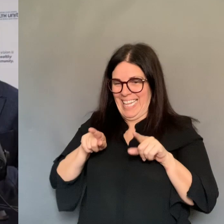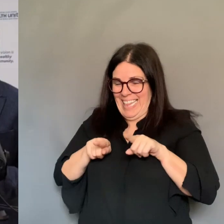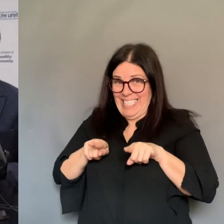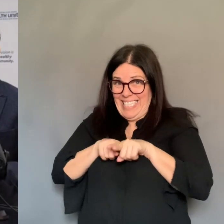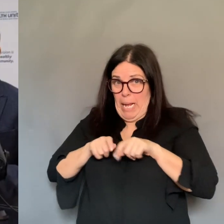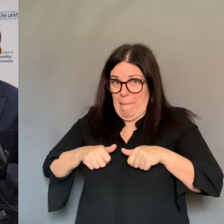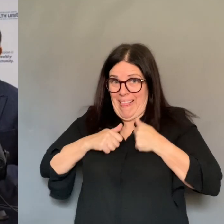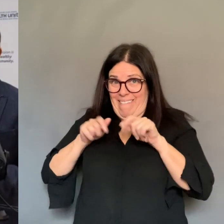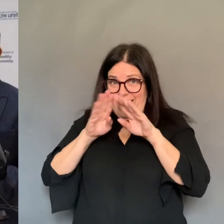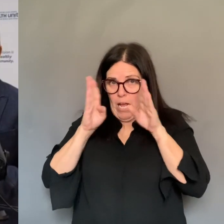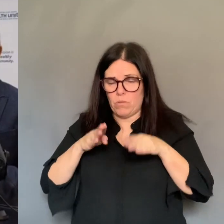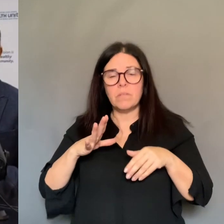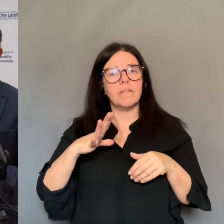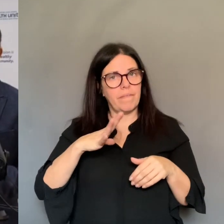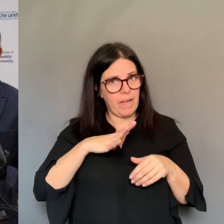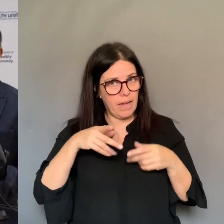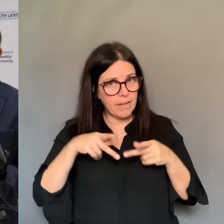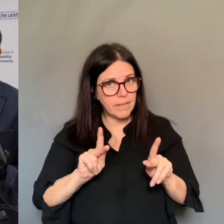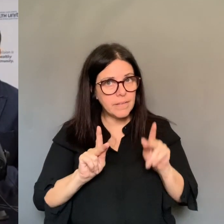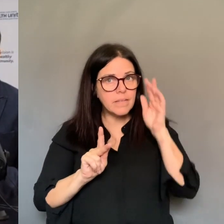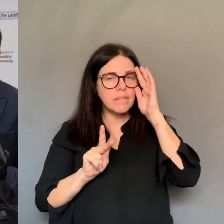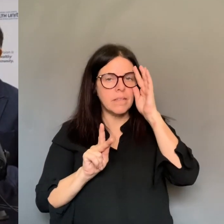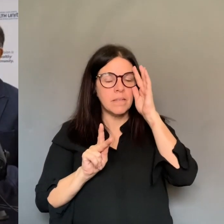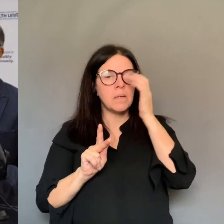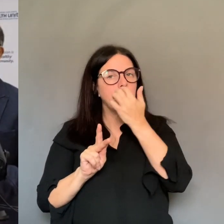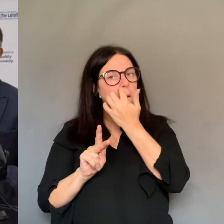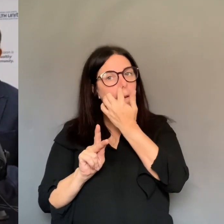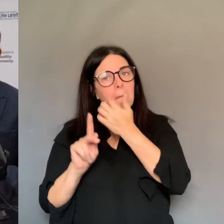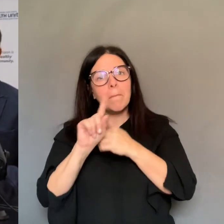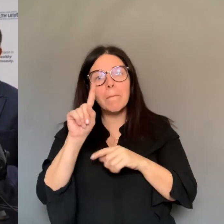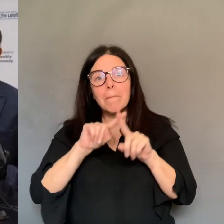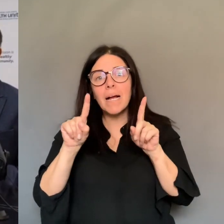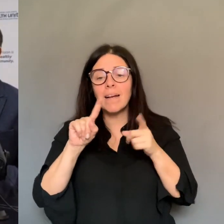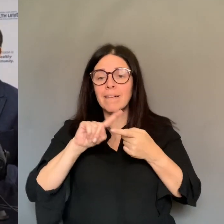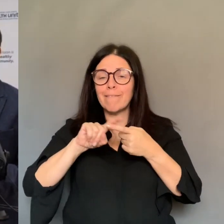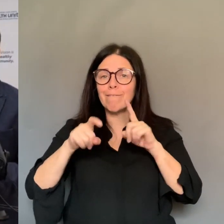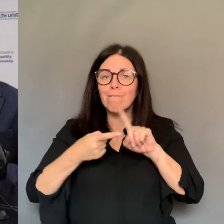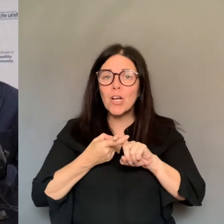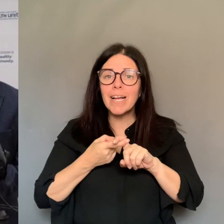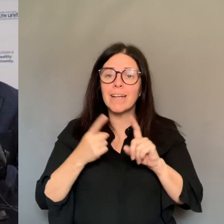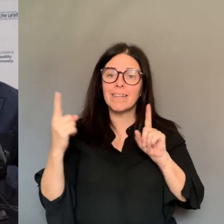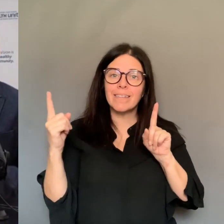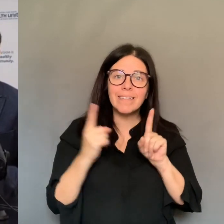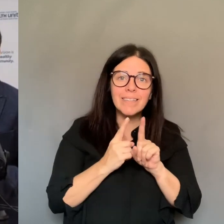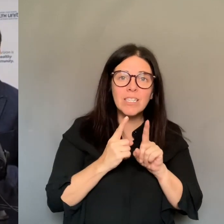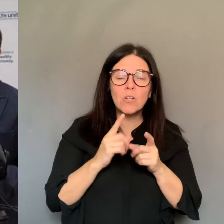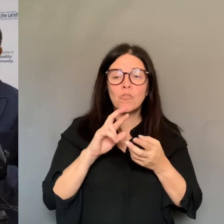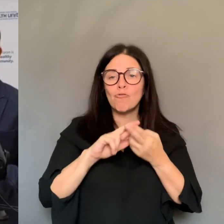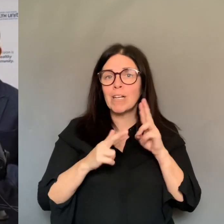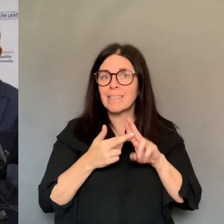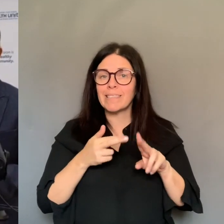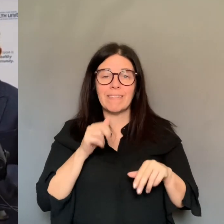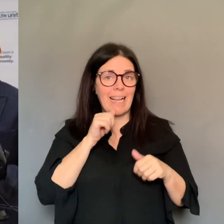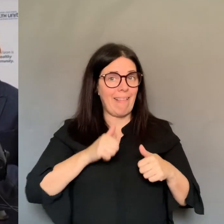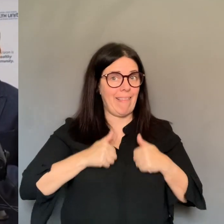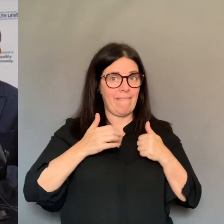okay. But any friend or any relative who doesn't live in your household, try to maintain